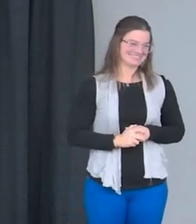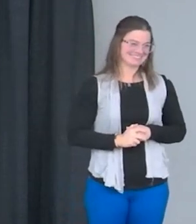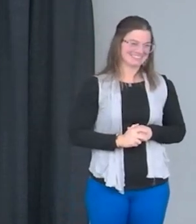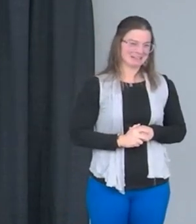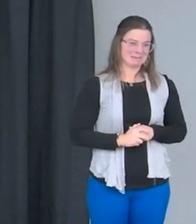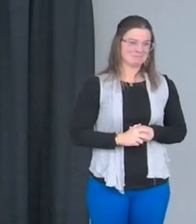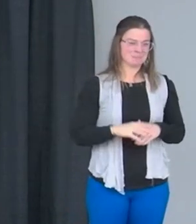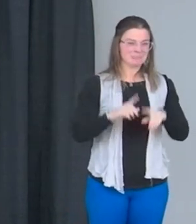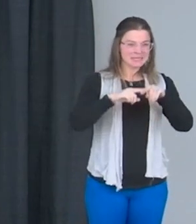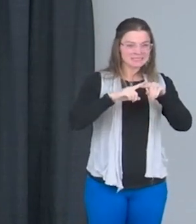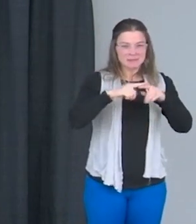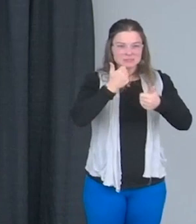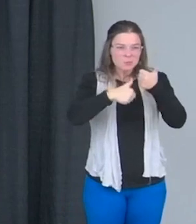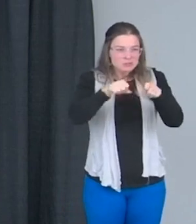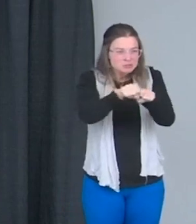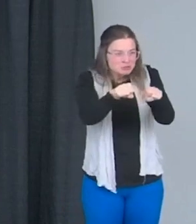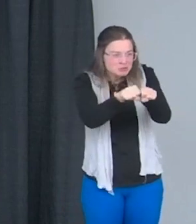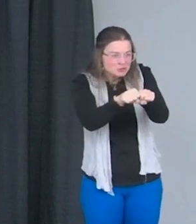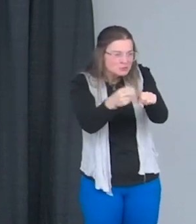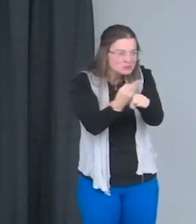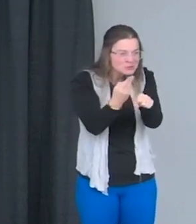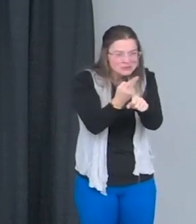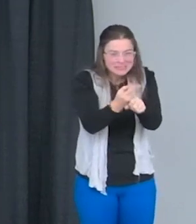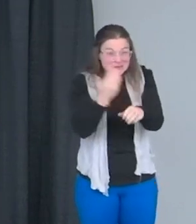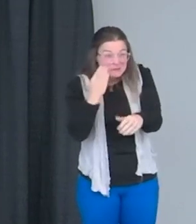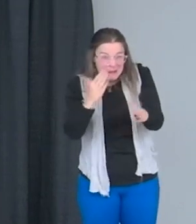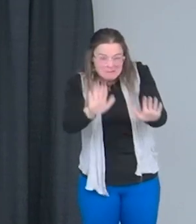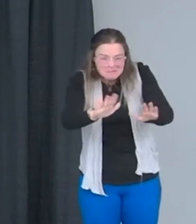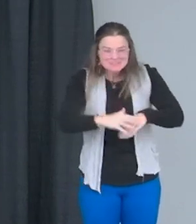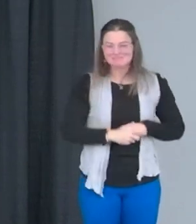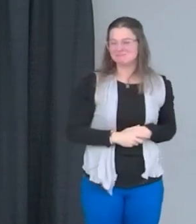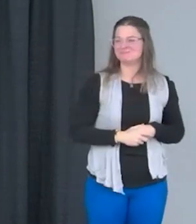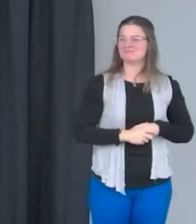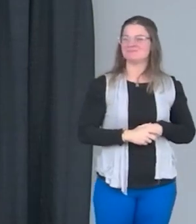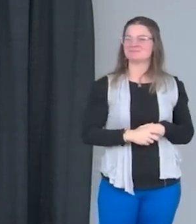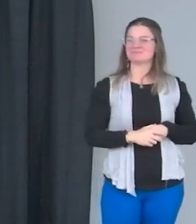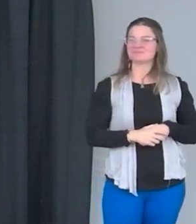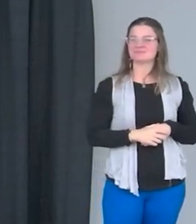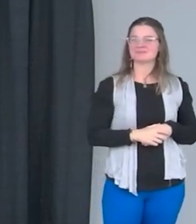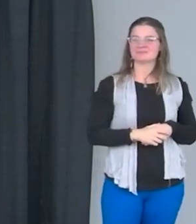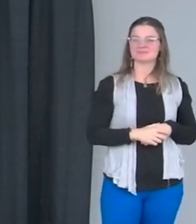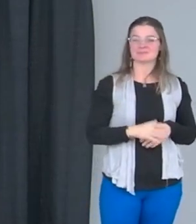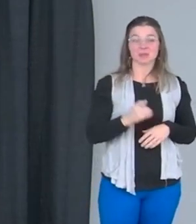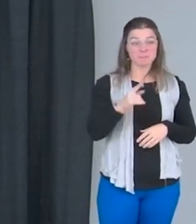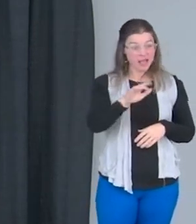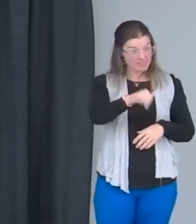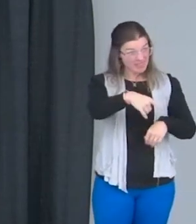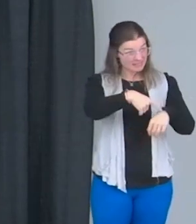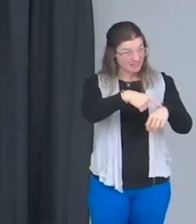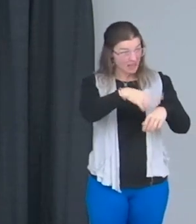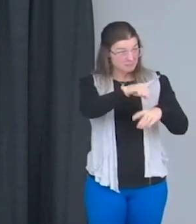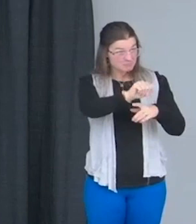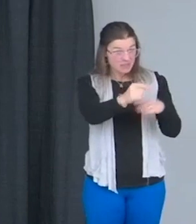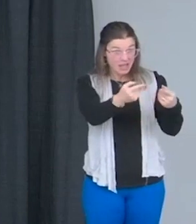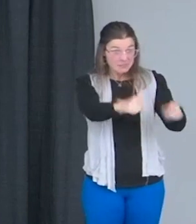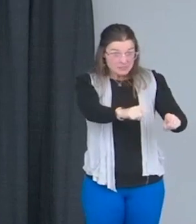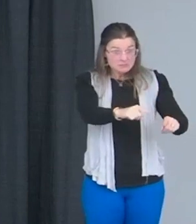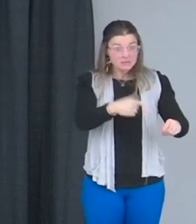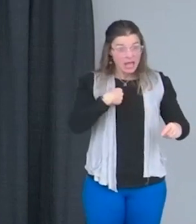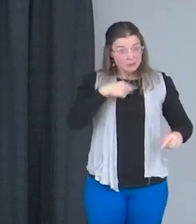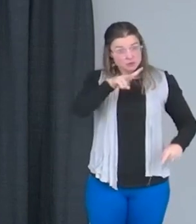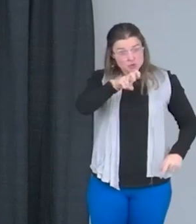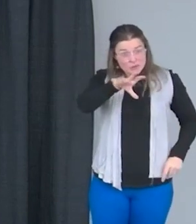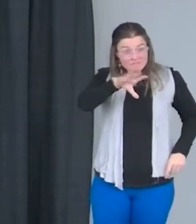Depending on what shoes I got on. Anyway, but at the time I injured, was 250 pounds though. I was